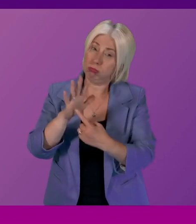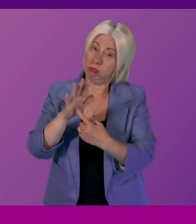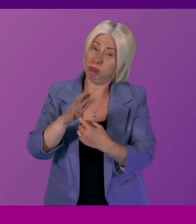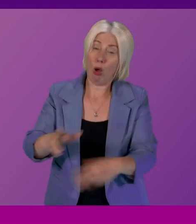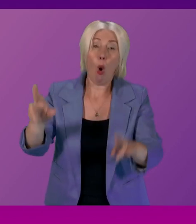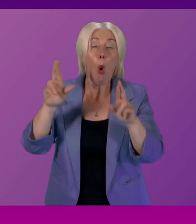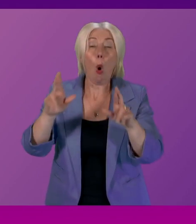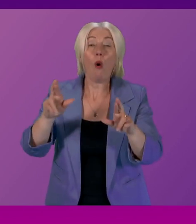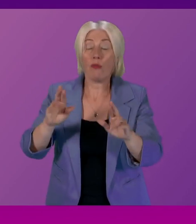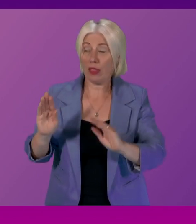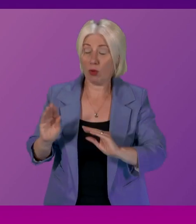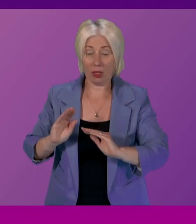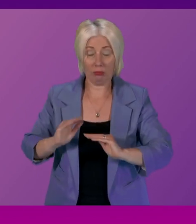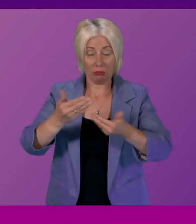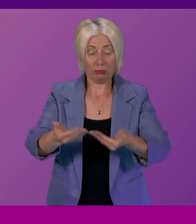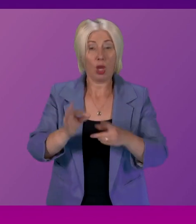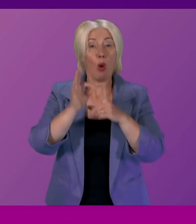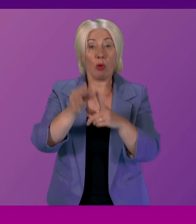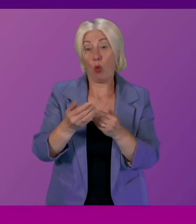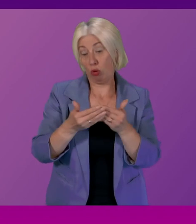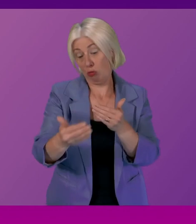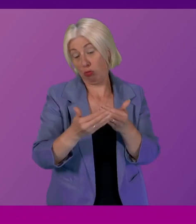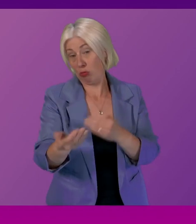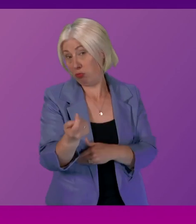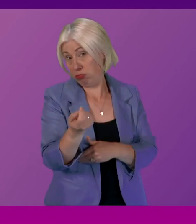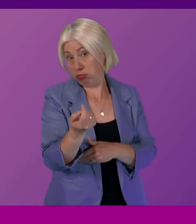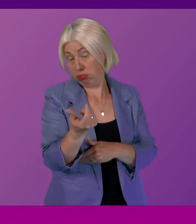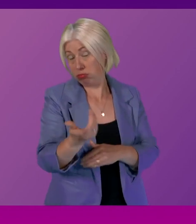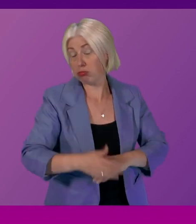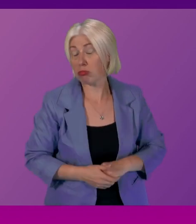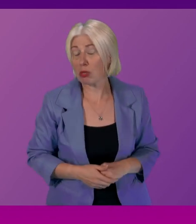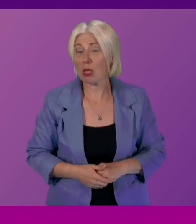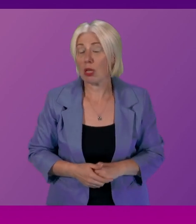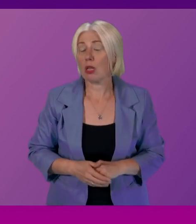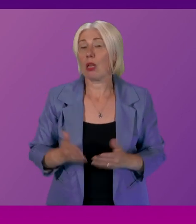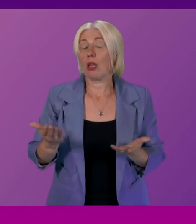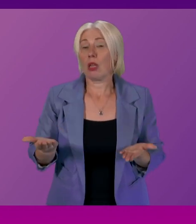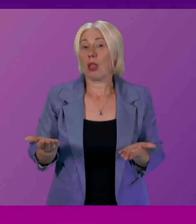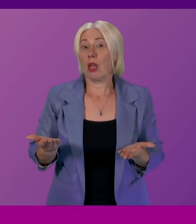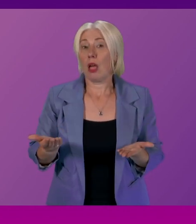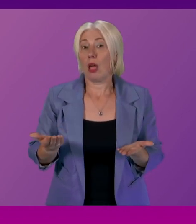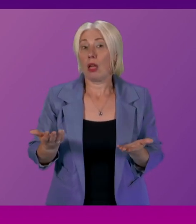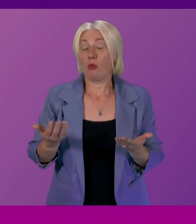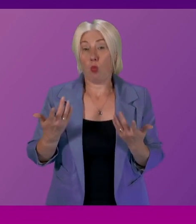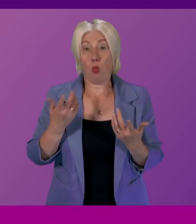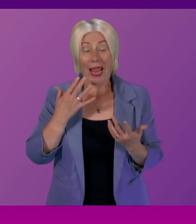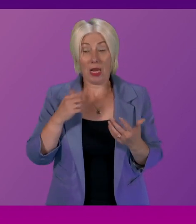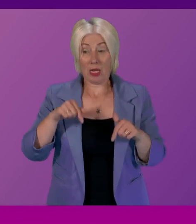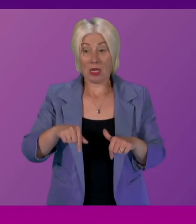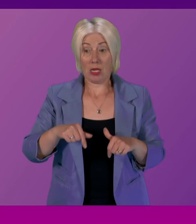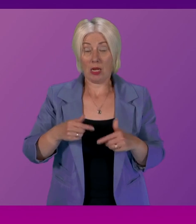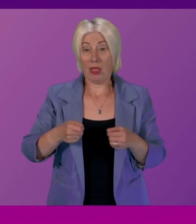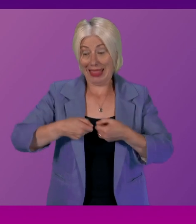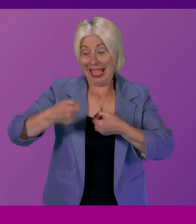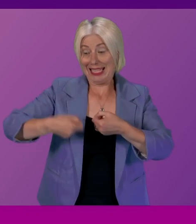hope to be able to introduce proposals certainly in due course shortly in fact after the current extension